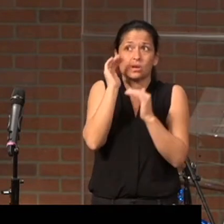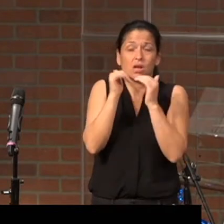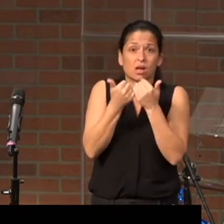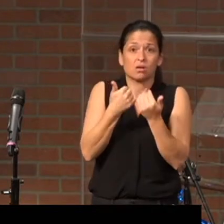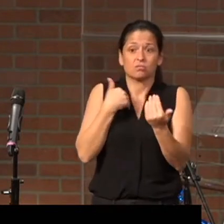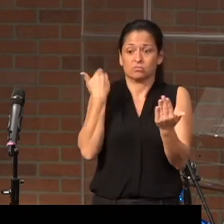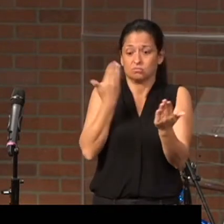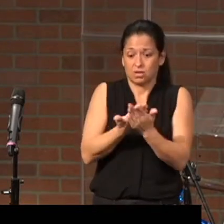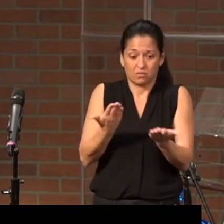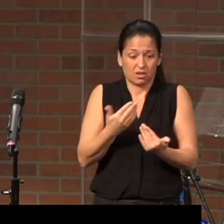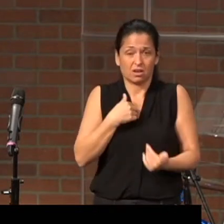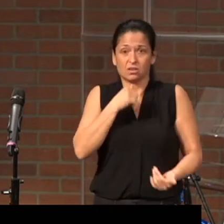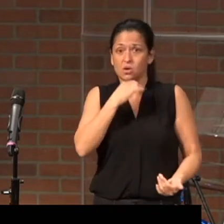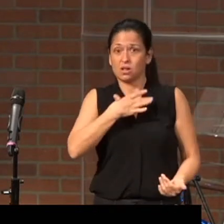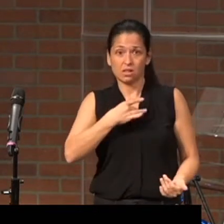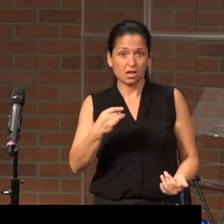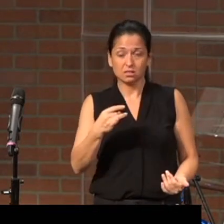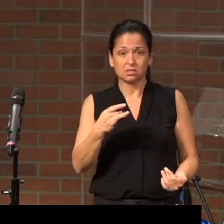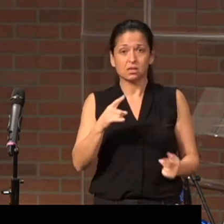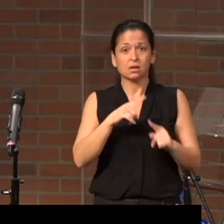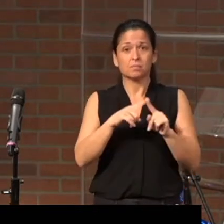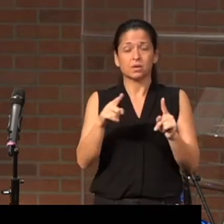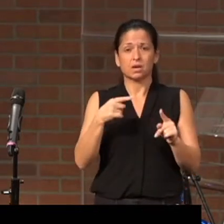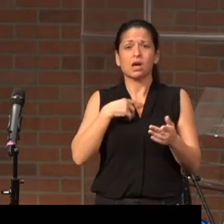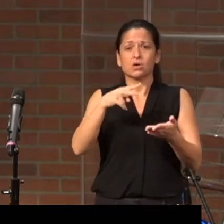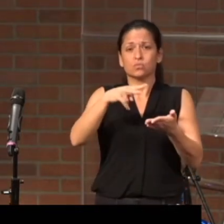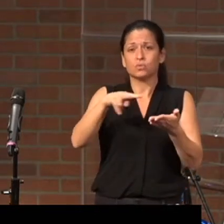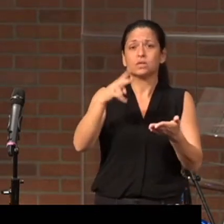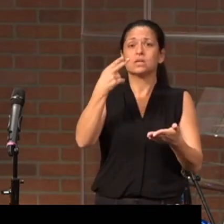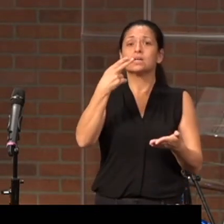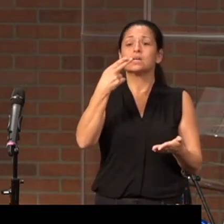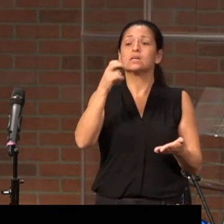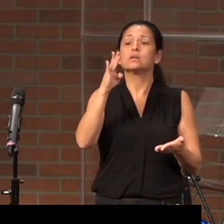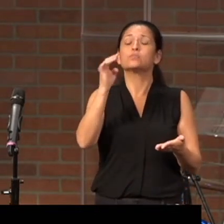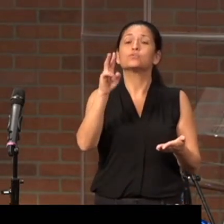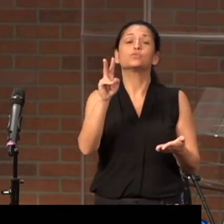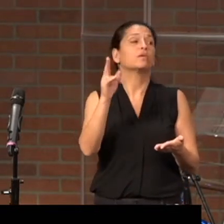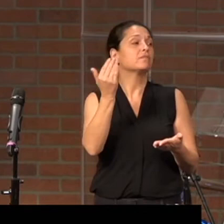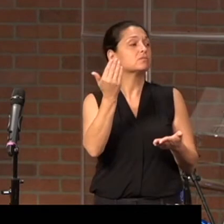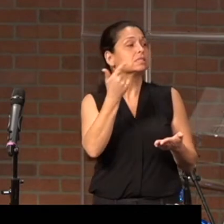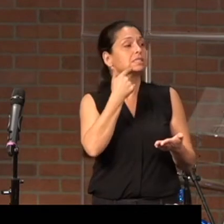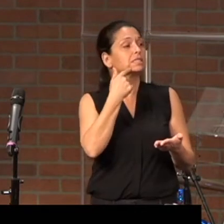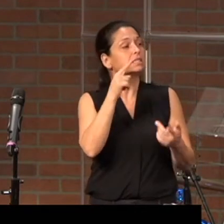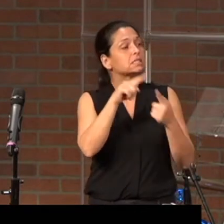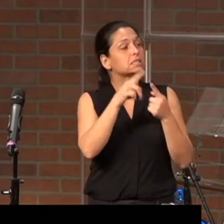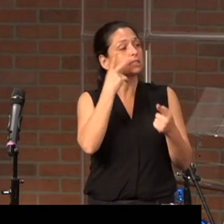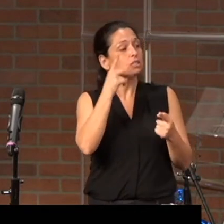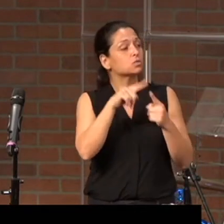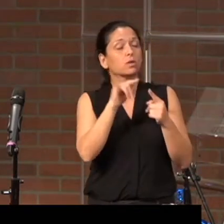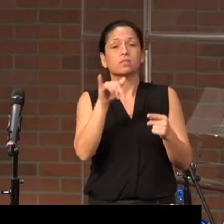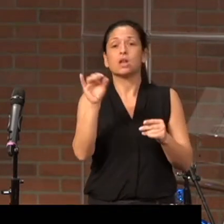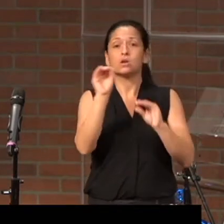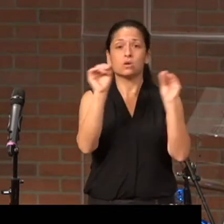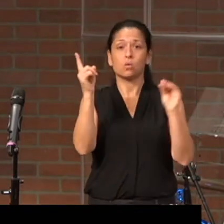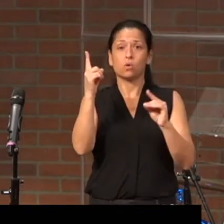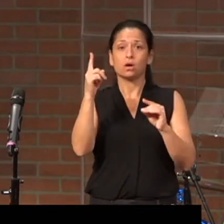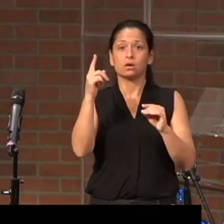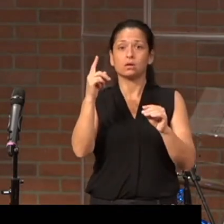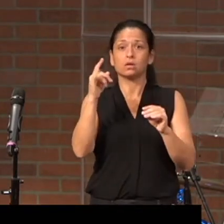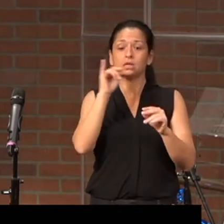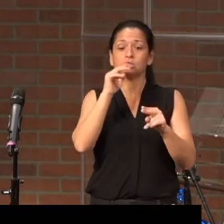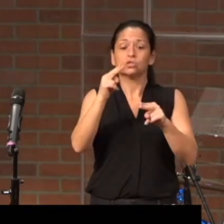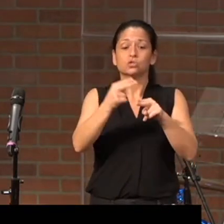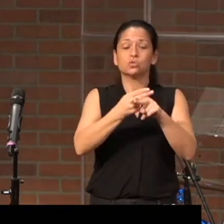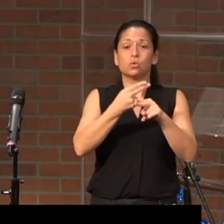I don't like it. When I read Hebrews 12, 15, it says, see to it that no one falls short of the grace of